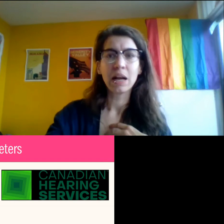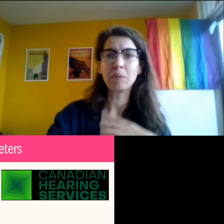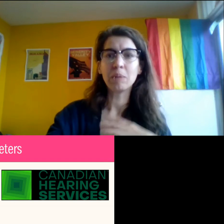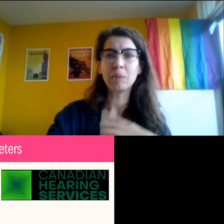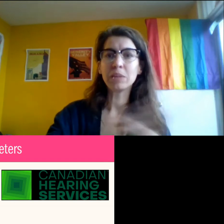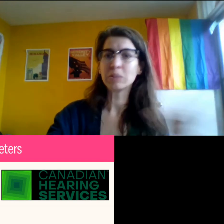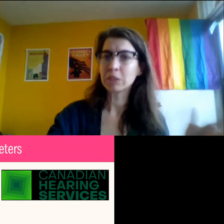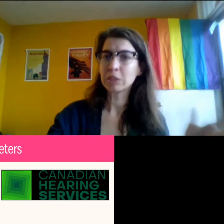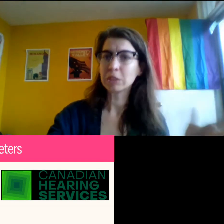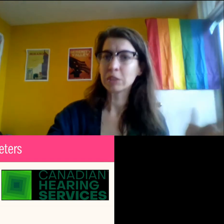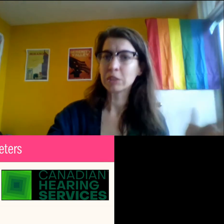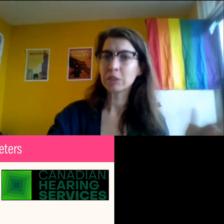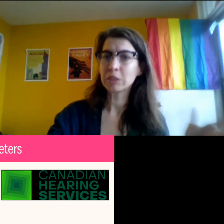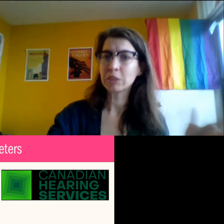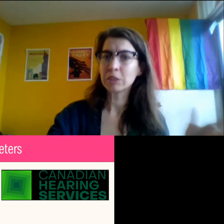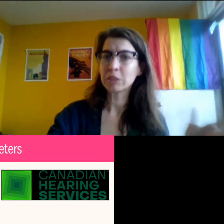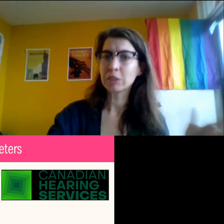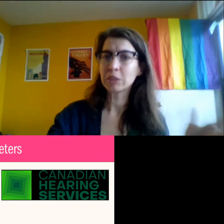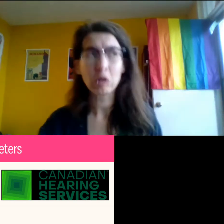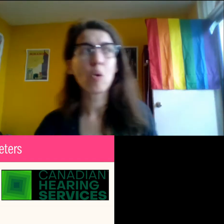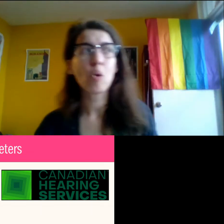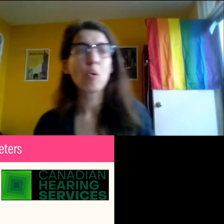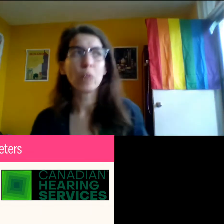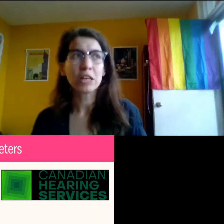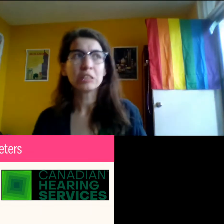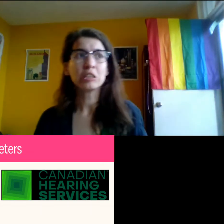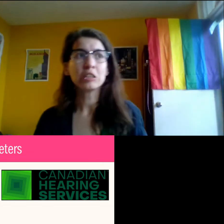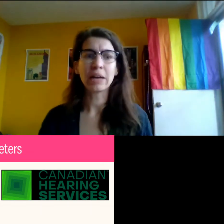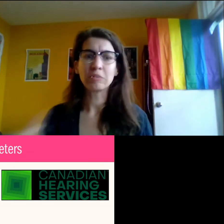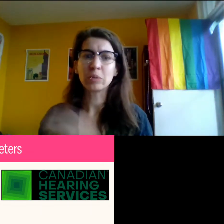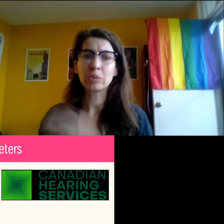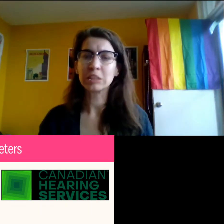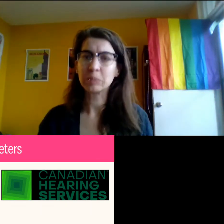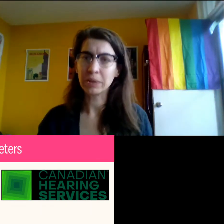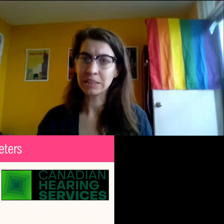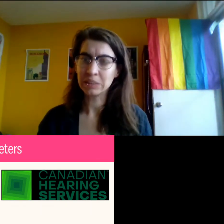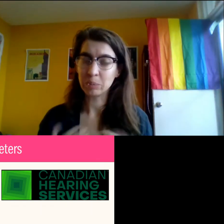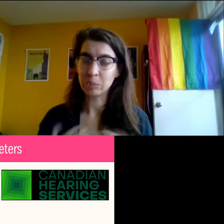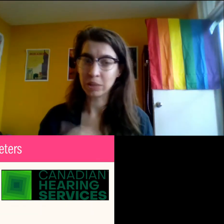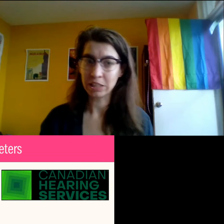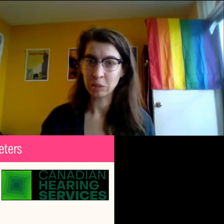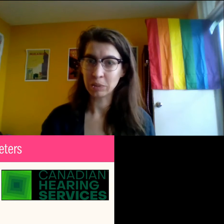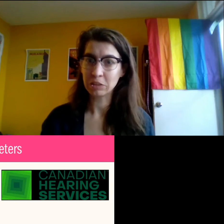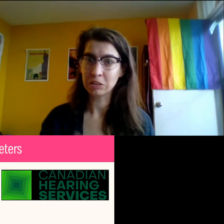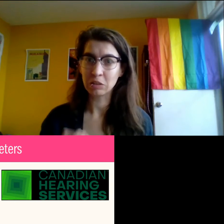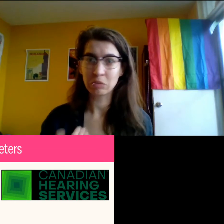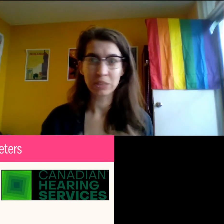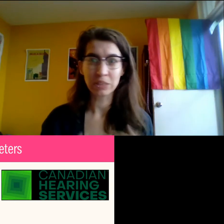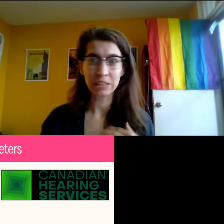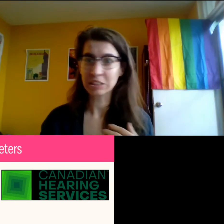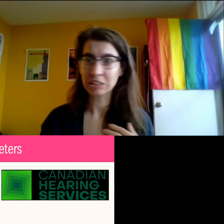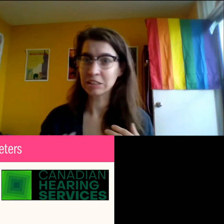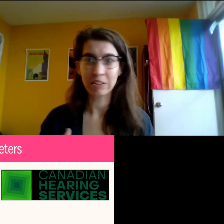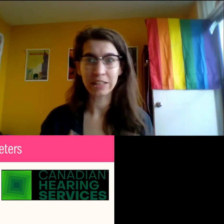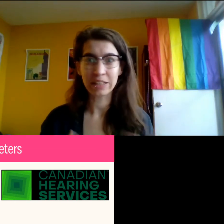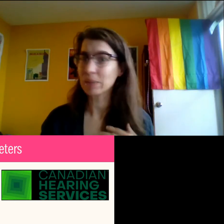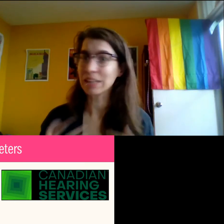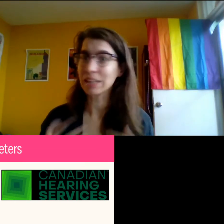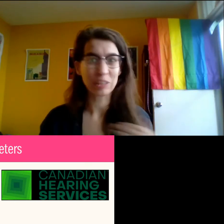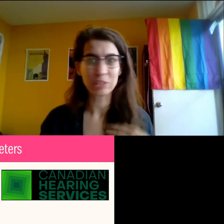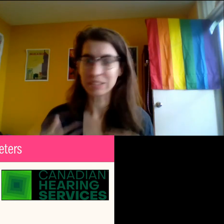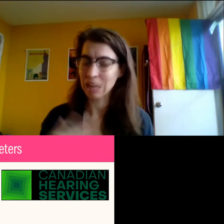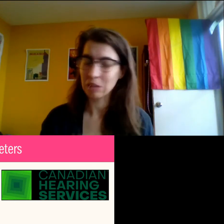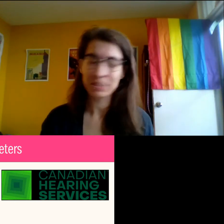Um, especially when you're getting started, once you have more experience in booking interpreters, you'll really just start